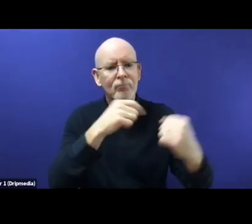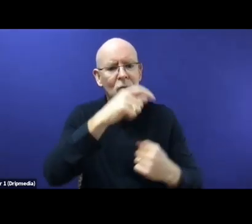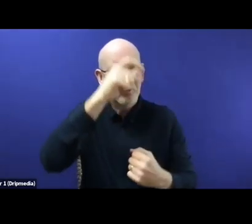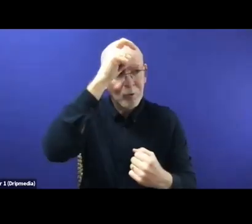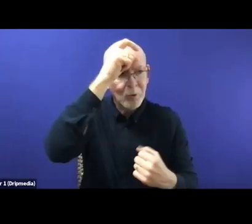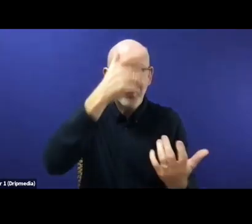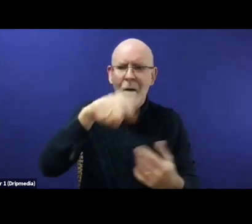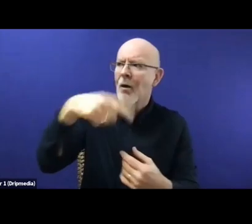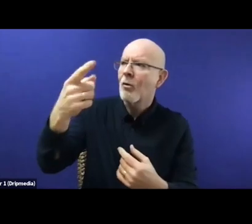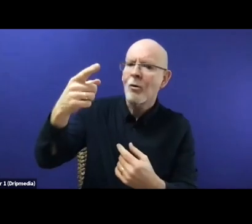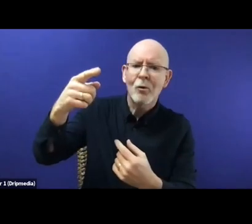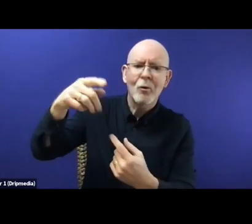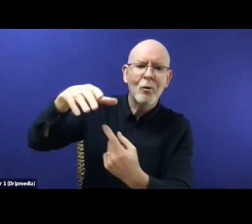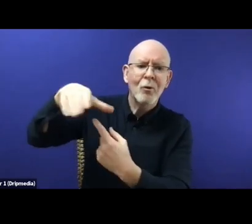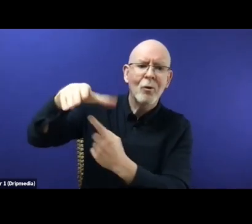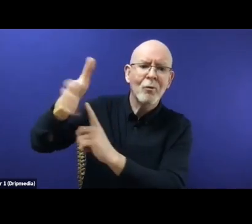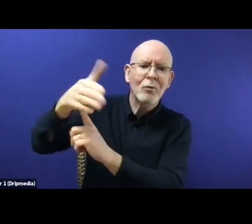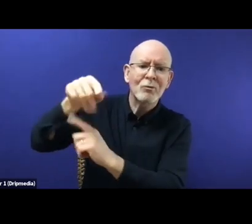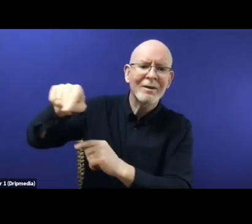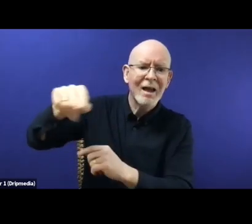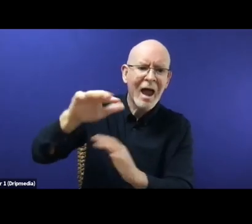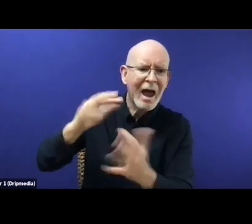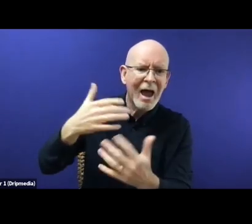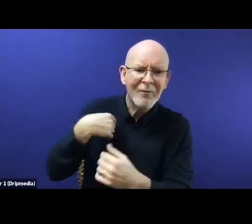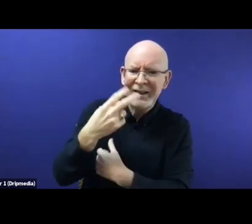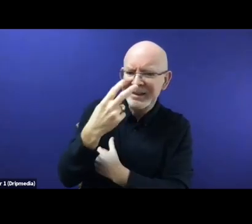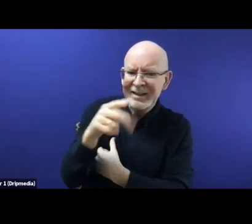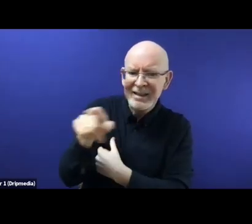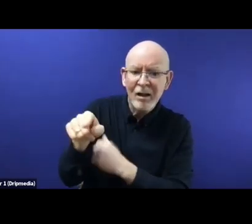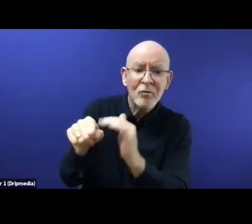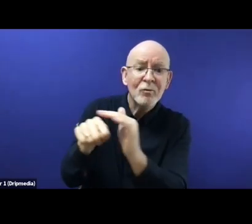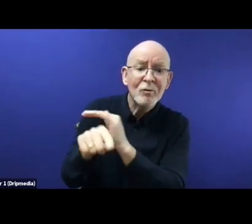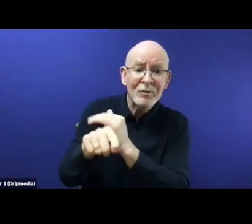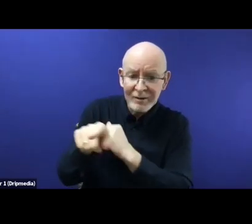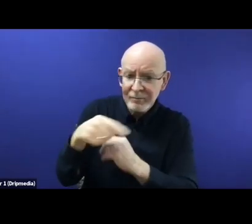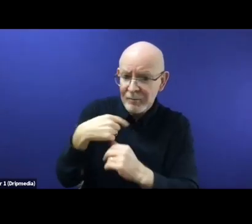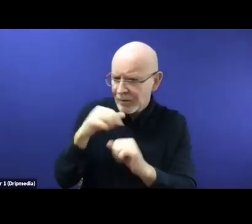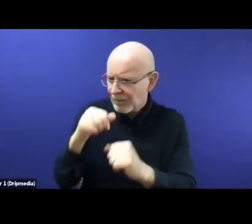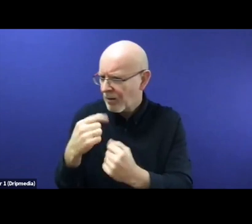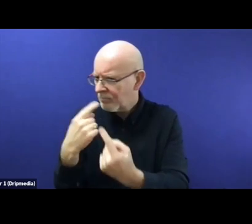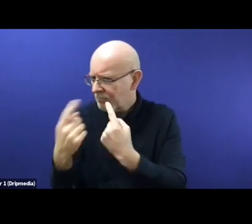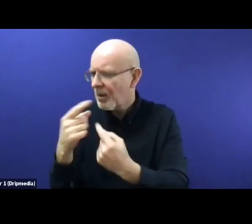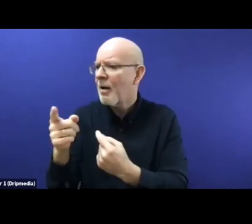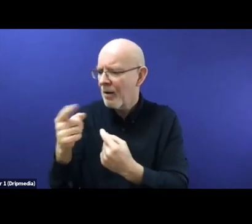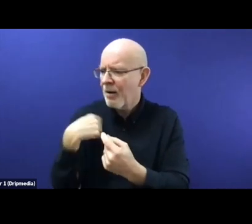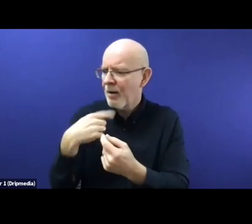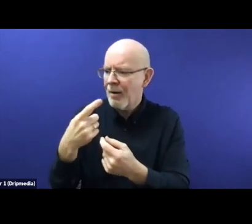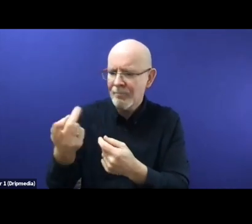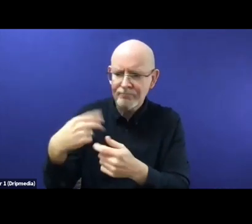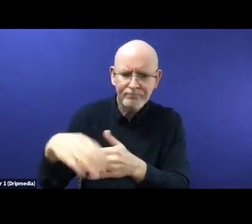represented and their interests are being protected, rather than just, you know, being of the political interest of any countries, you know,